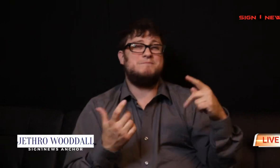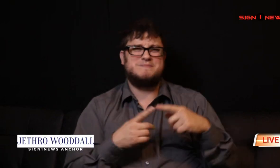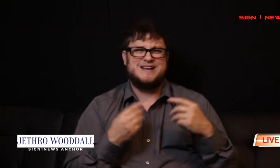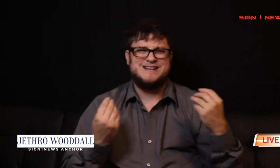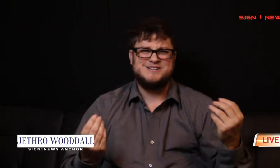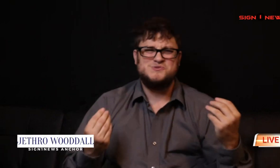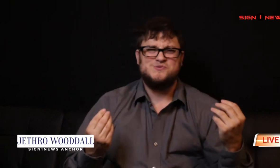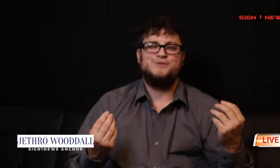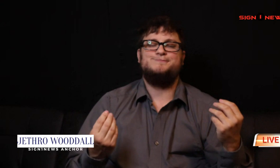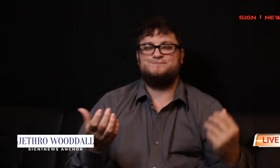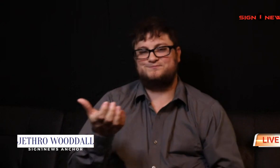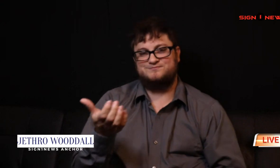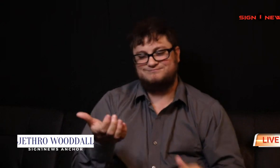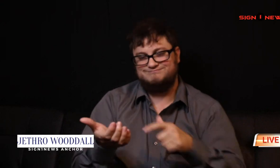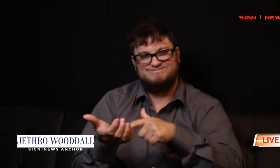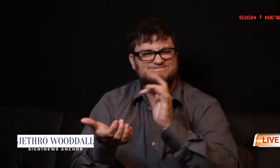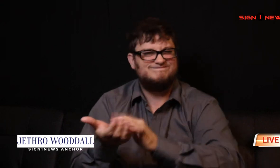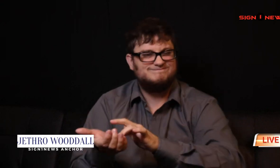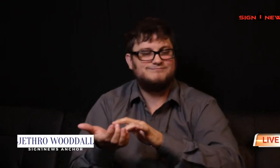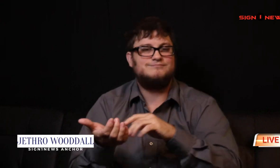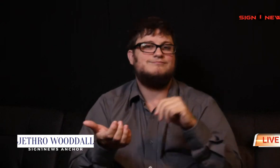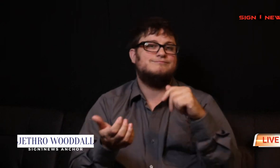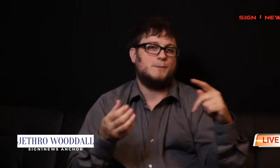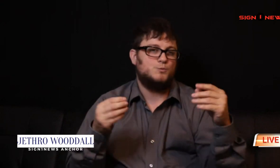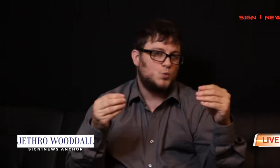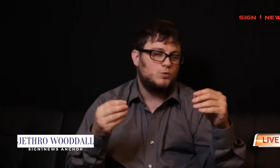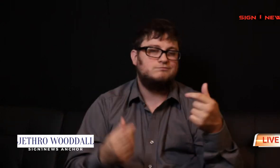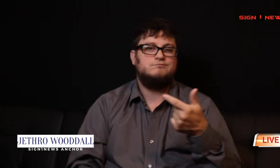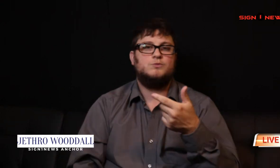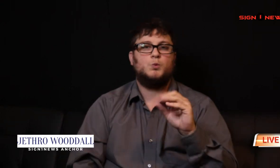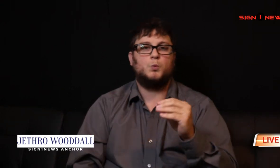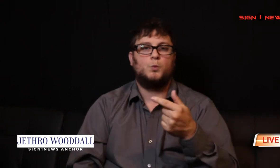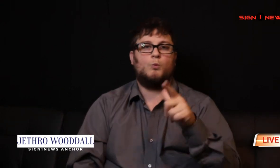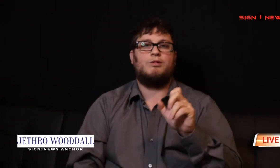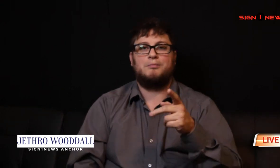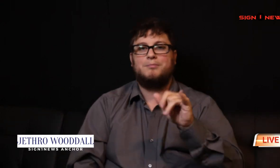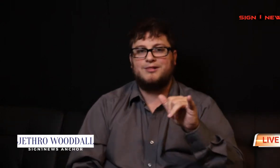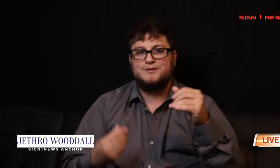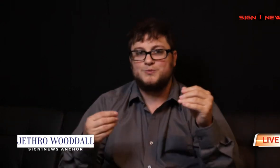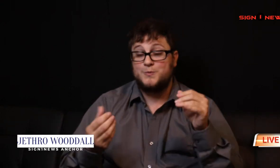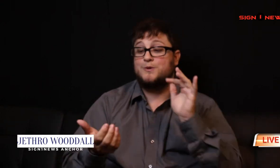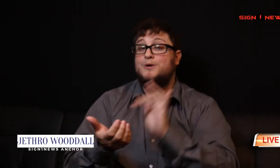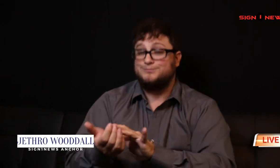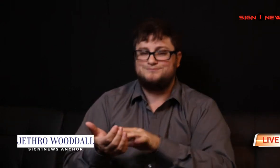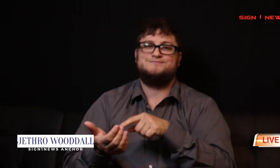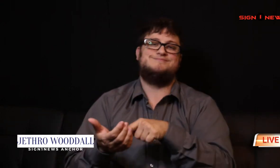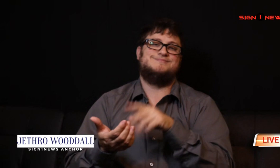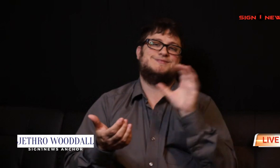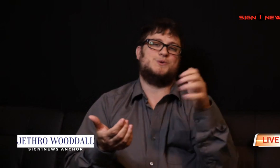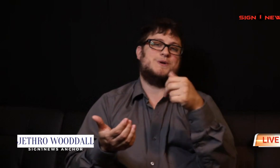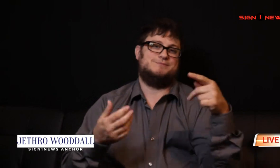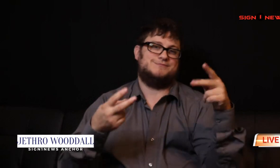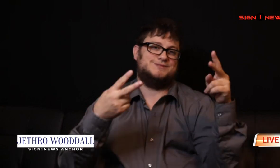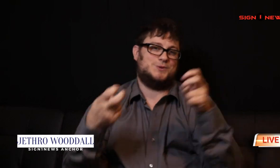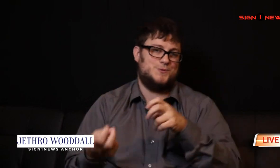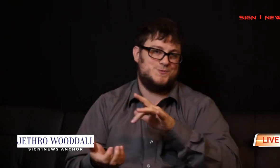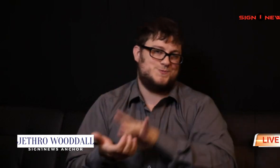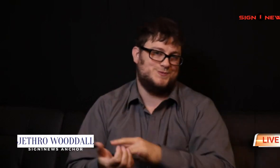You can download the Sign1News app by heading to the App Store or Google Play Store on your smartphone.